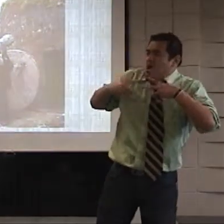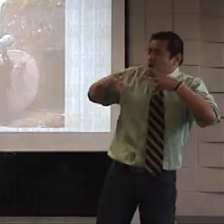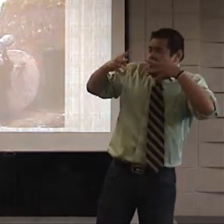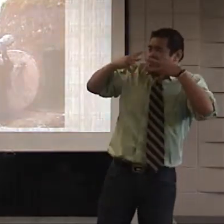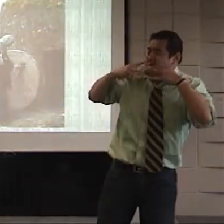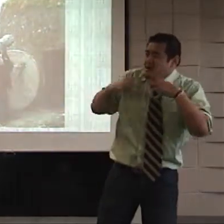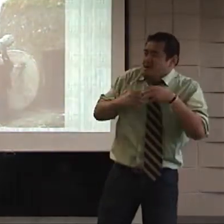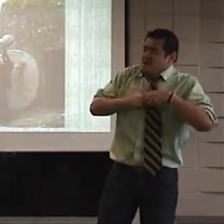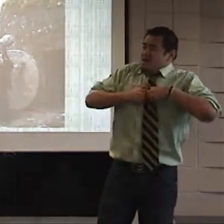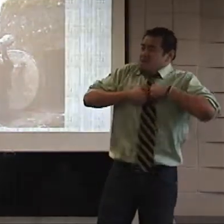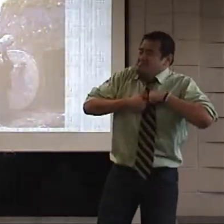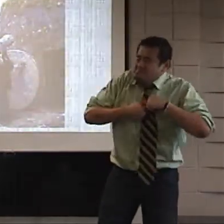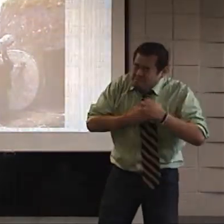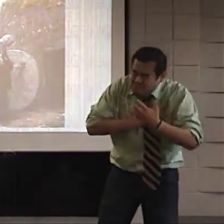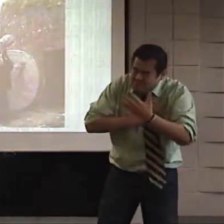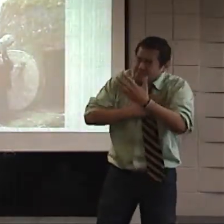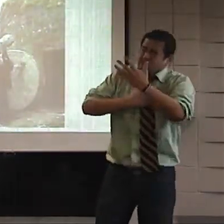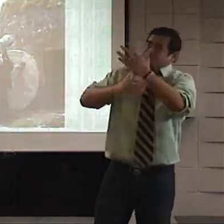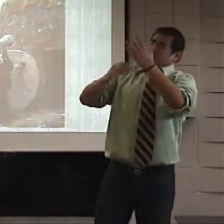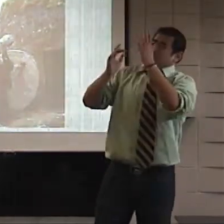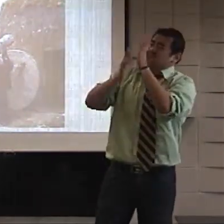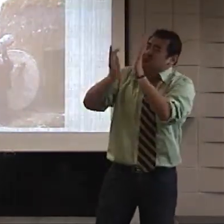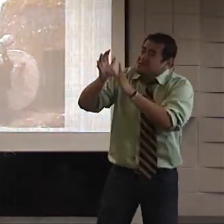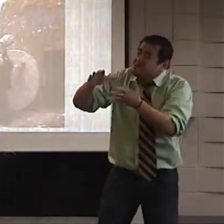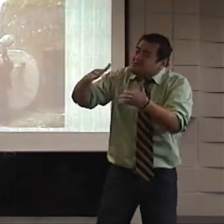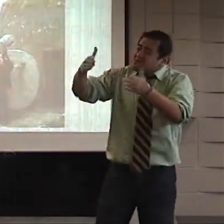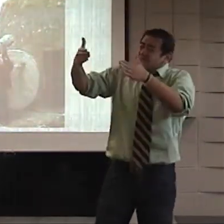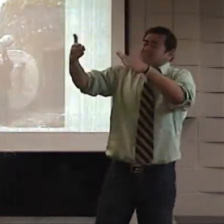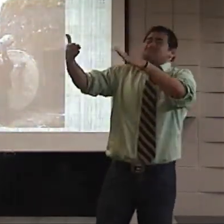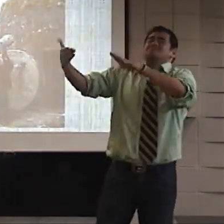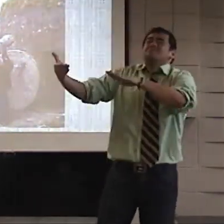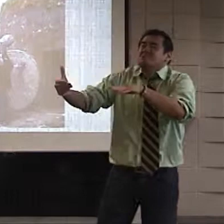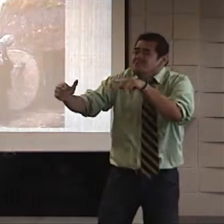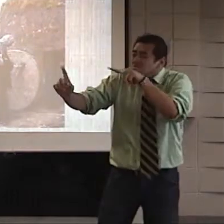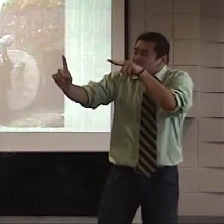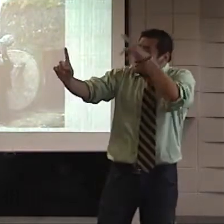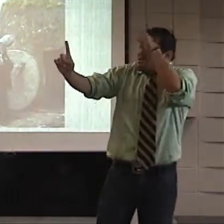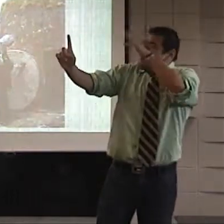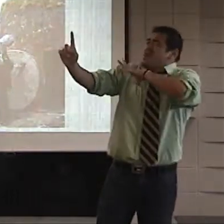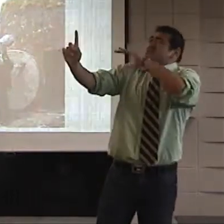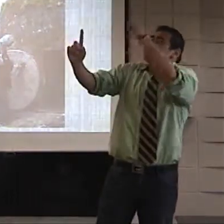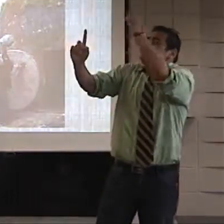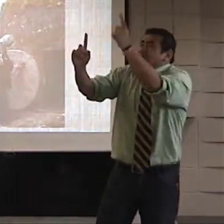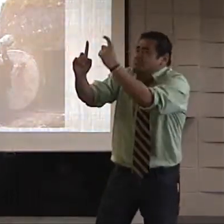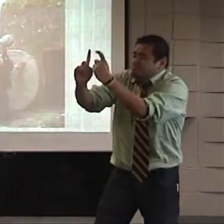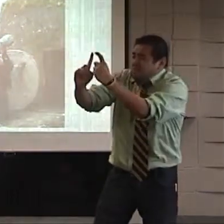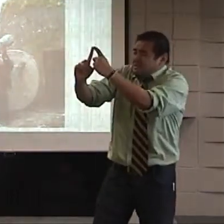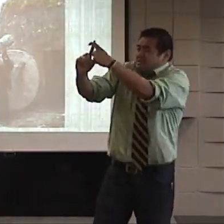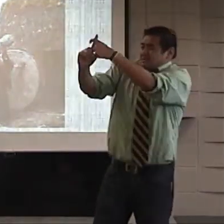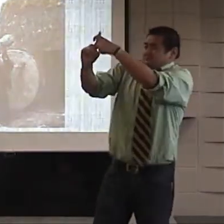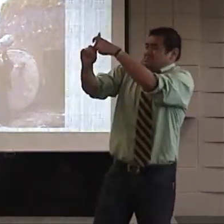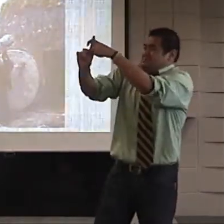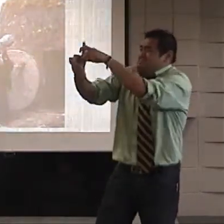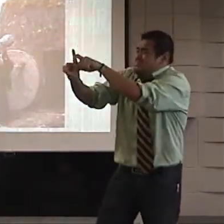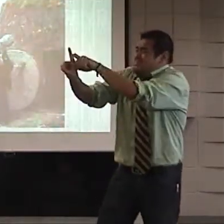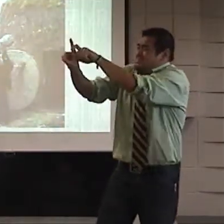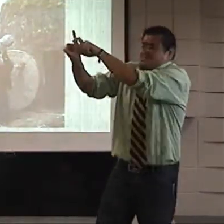And they took the body to the grave. There also was a group of women who were very grieved at the death of Jesus. And they saw that his body was being taken.